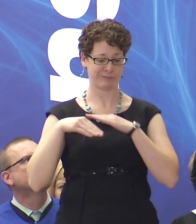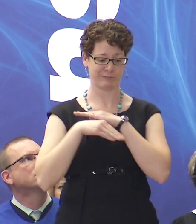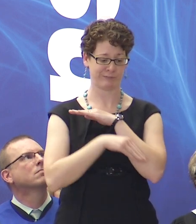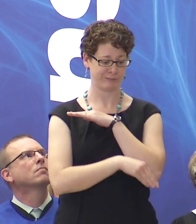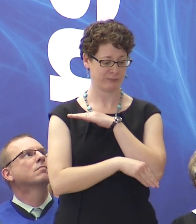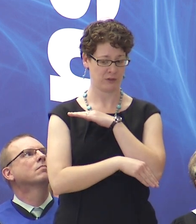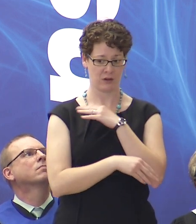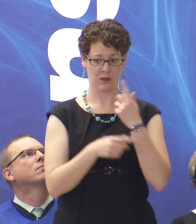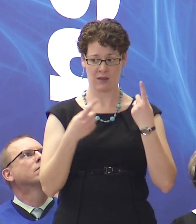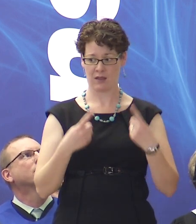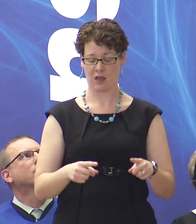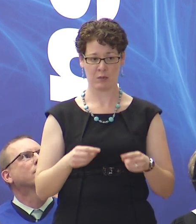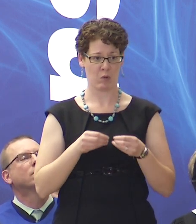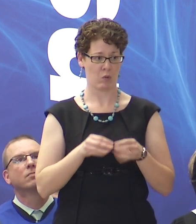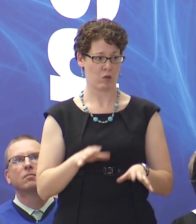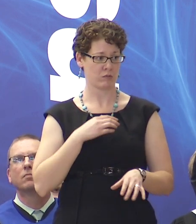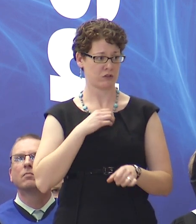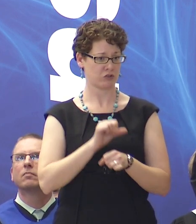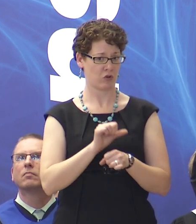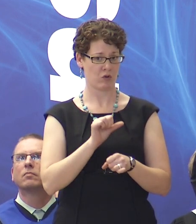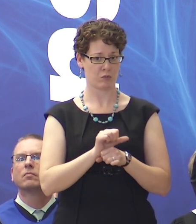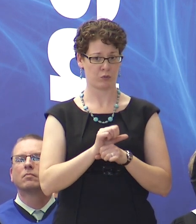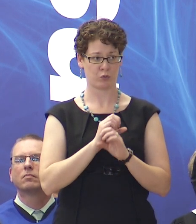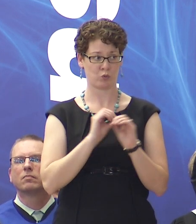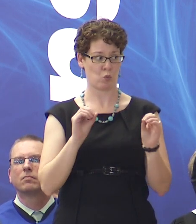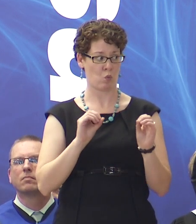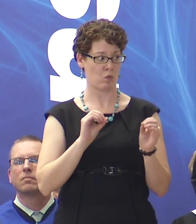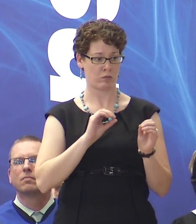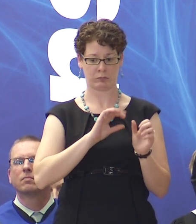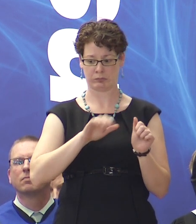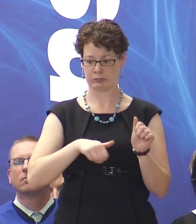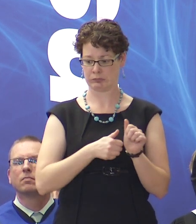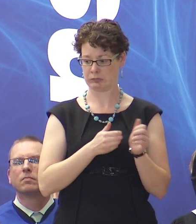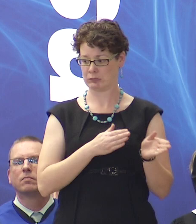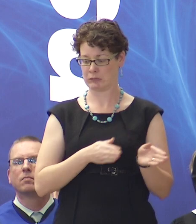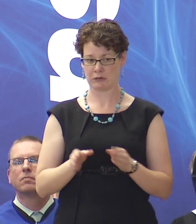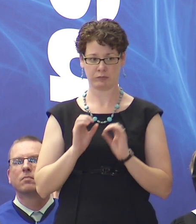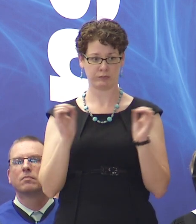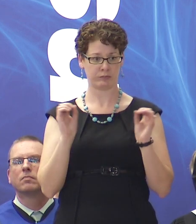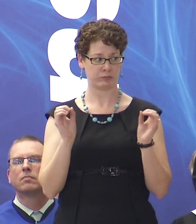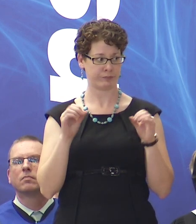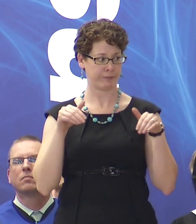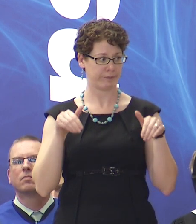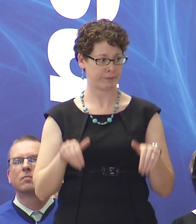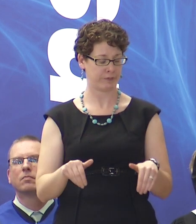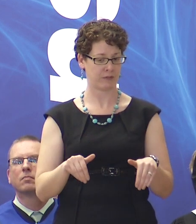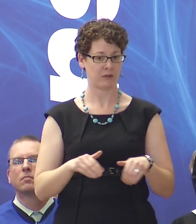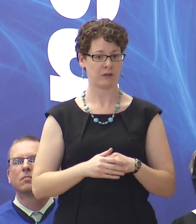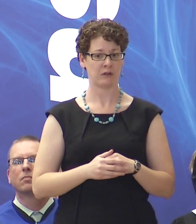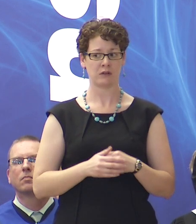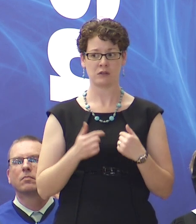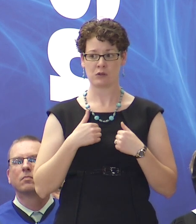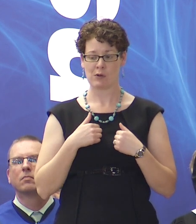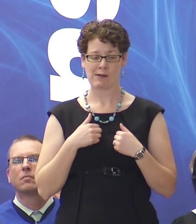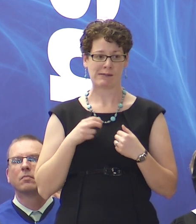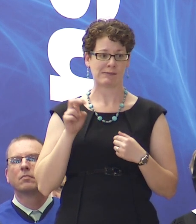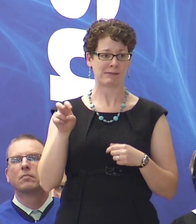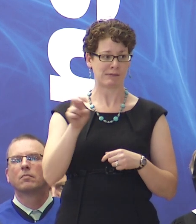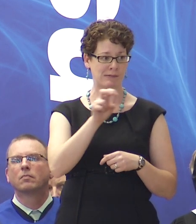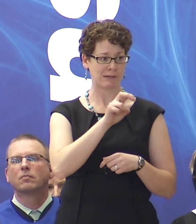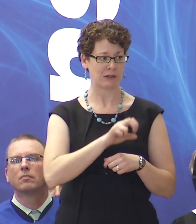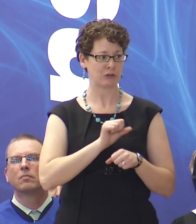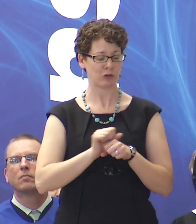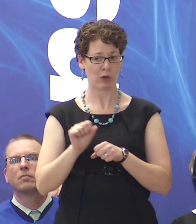I found myself suddenly unemployed and I had no backup plan. So after many years of bouncing around from job to job,